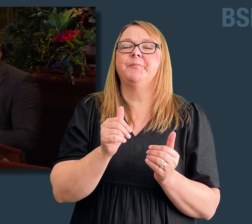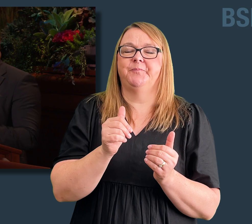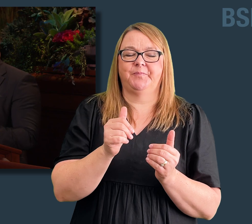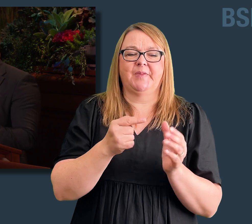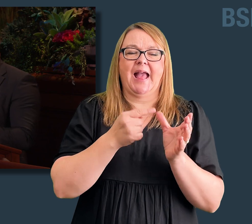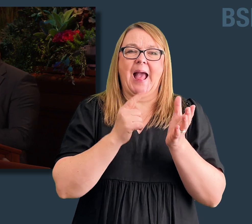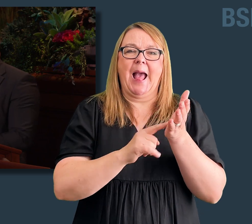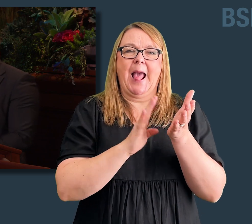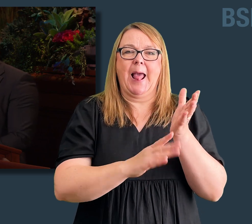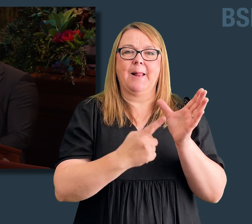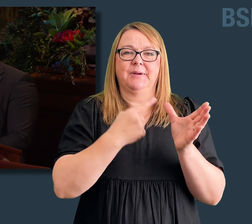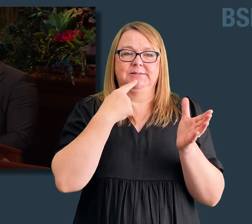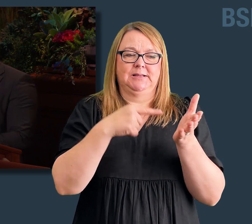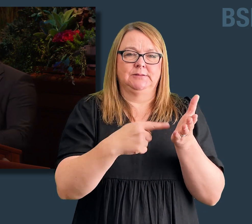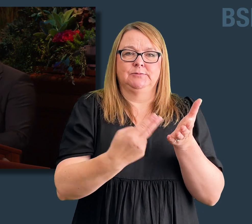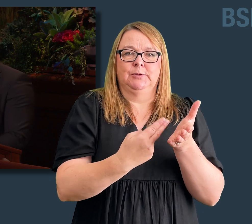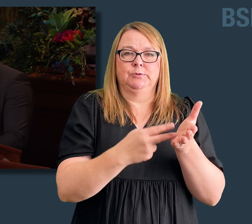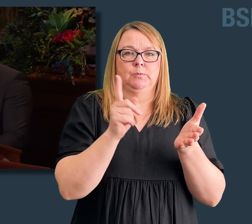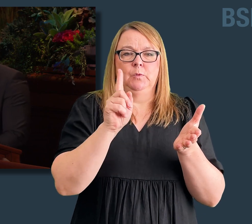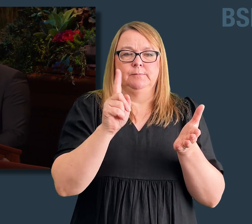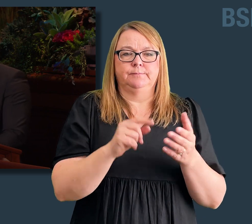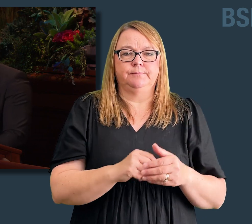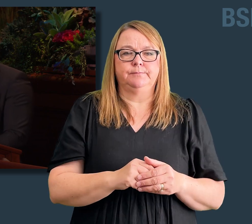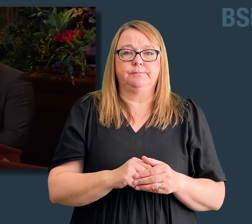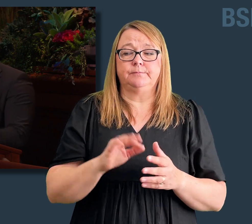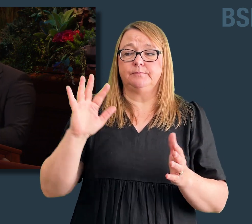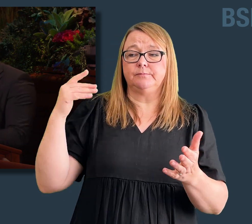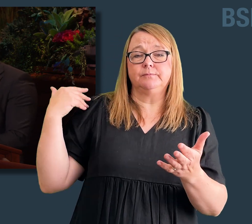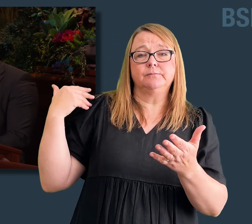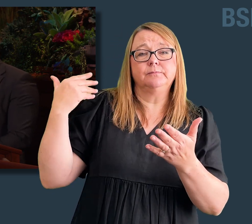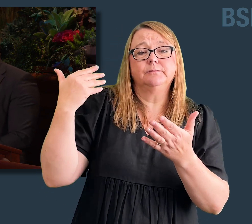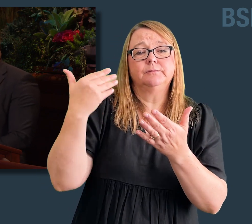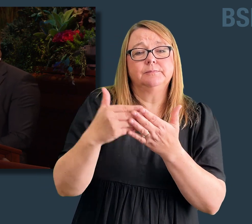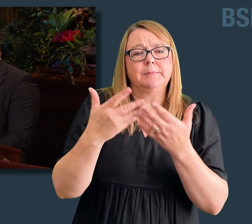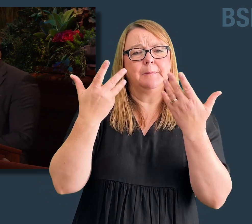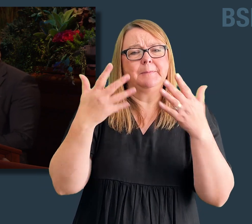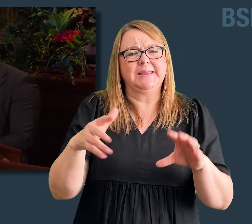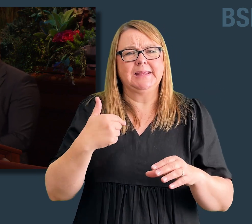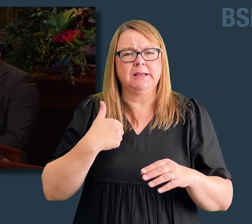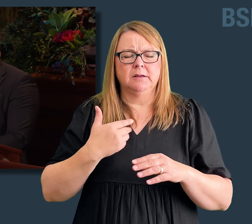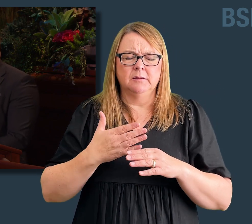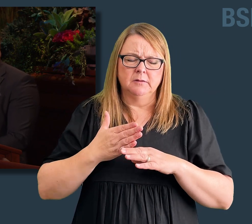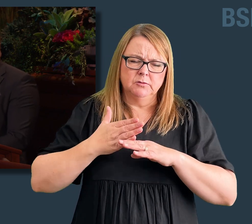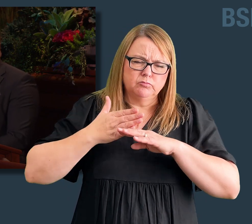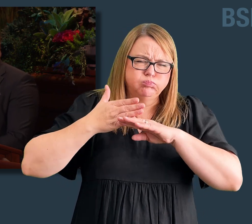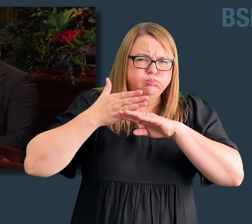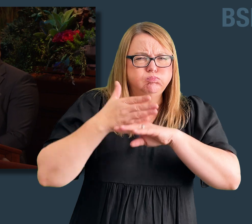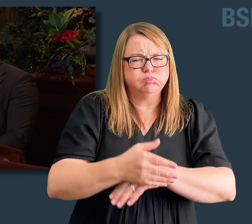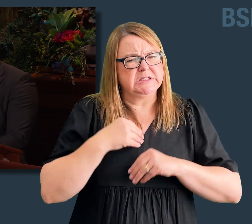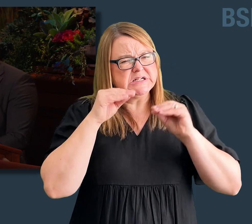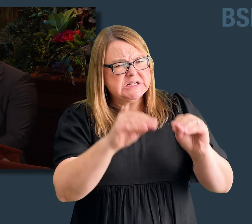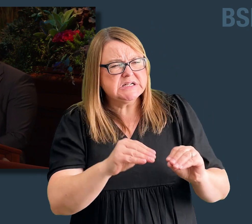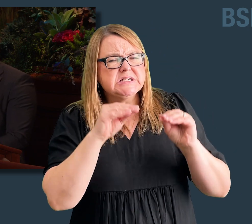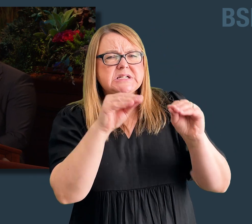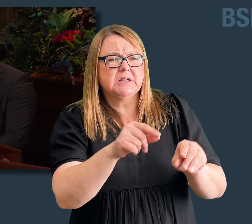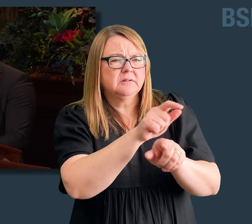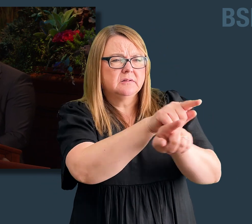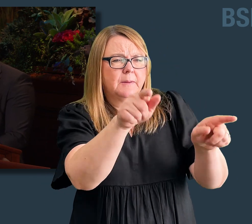From that time, Alma states that even until now, I have labored without ceasing to bring